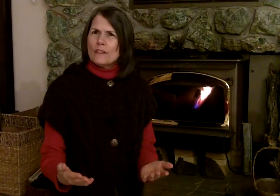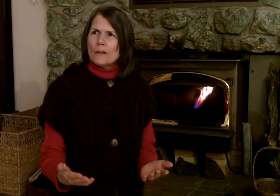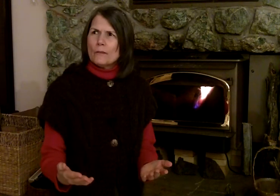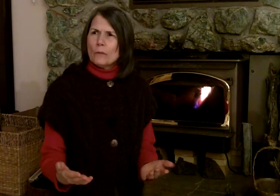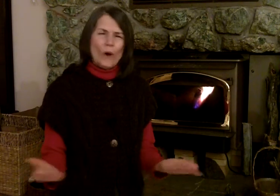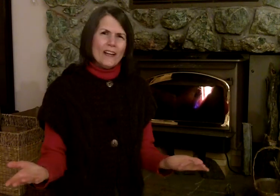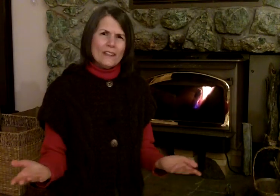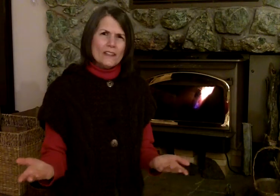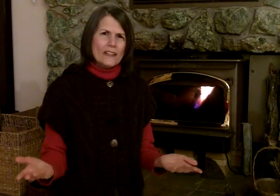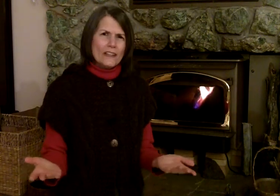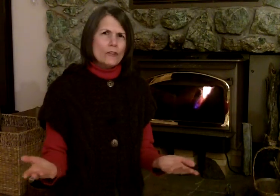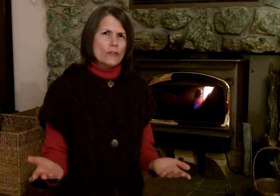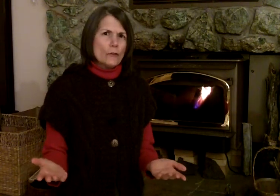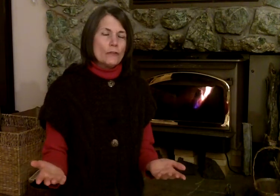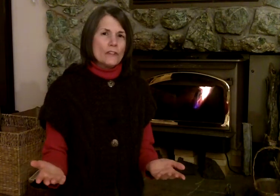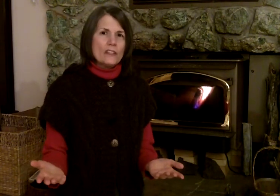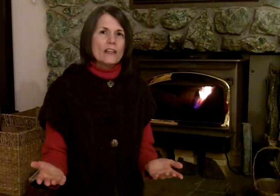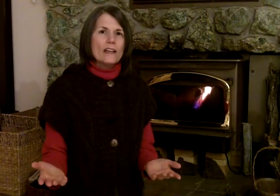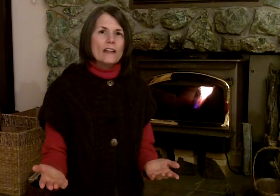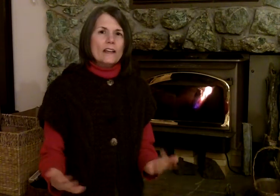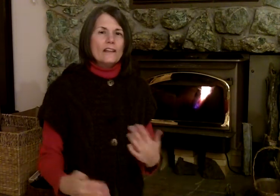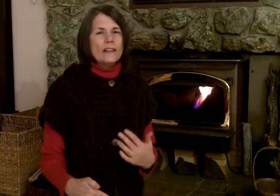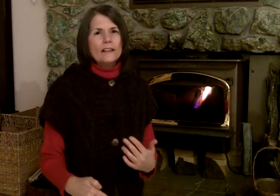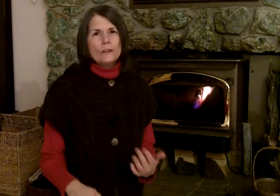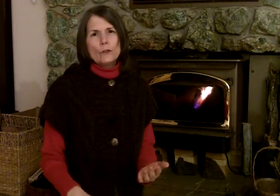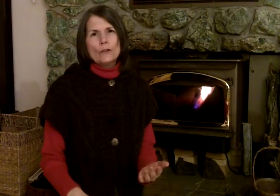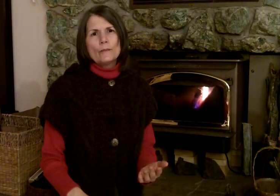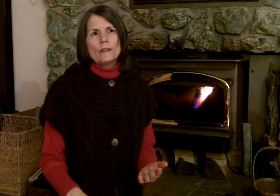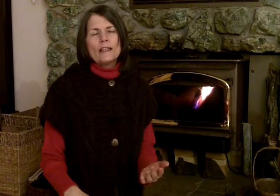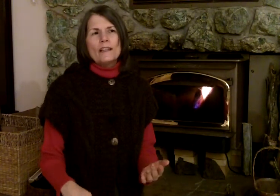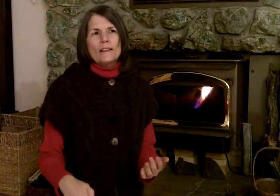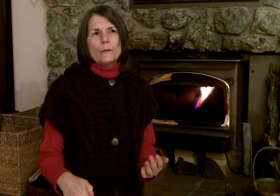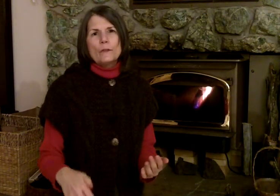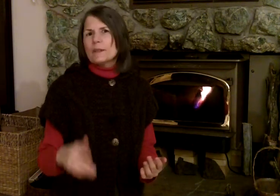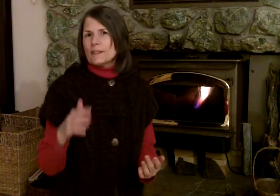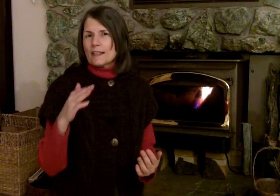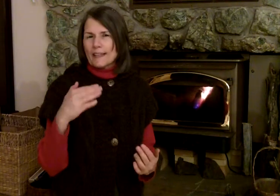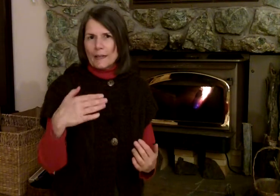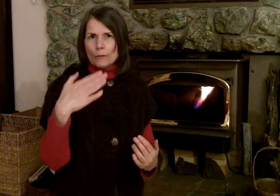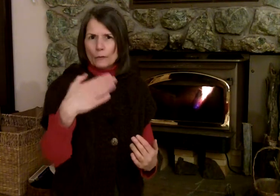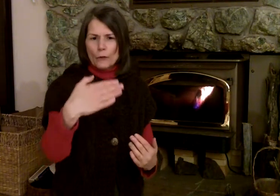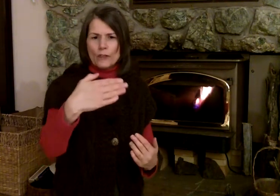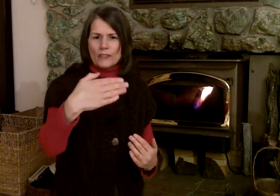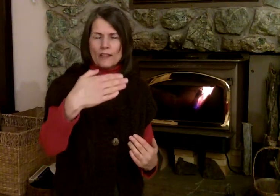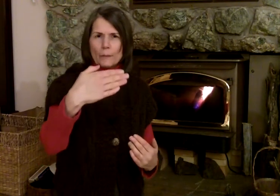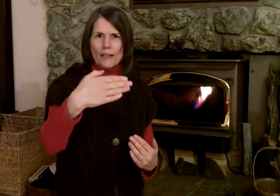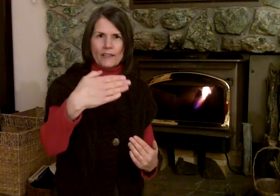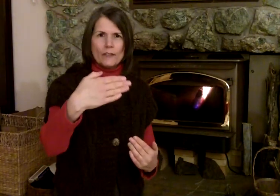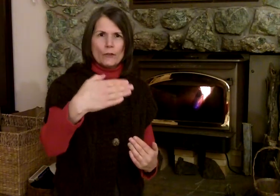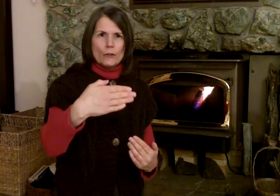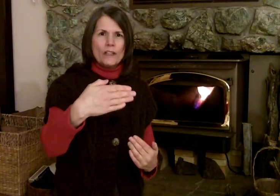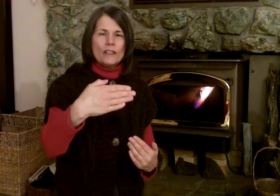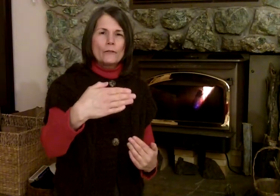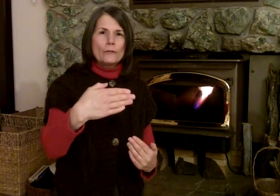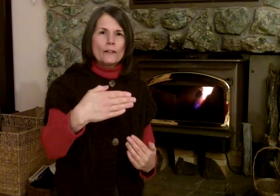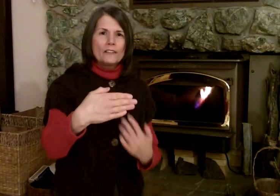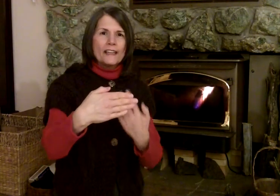myself, why is the gauge so fuzzy? And then it occurred to me that it was because the camera focused on the plastic screen in front of it